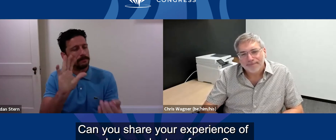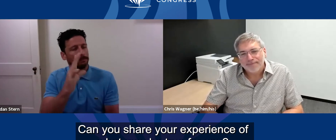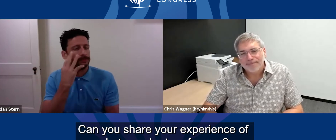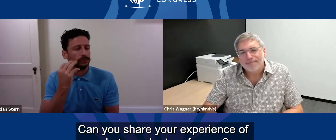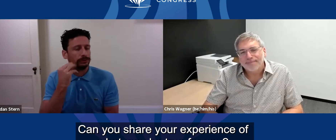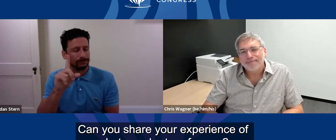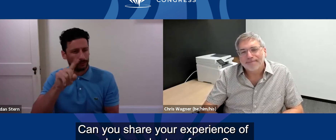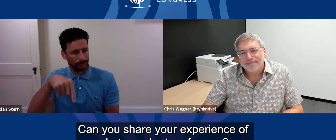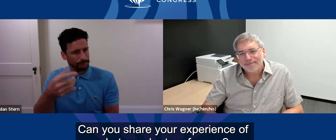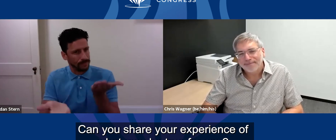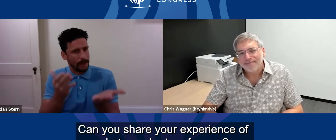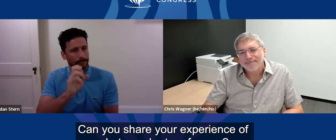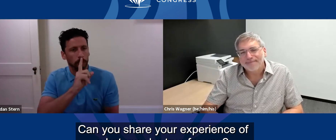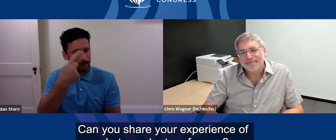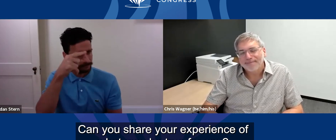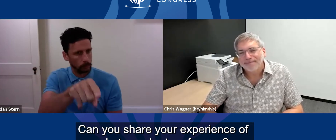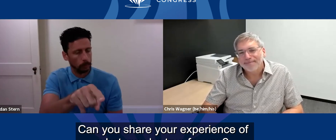what may be true for you?